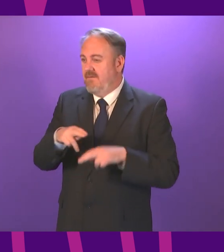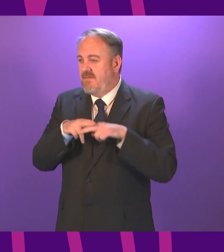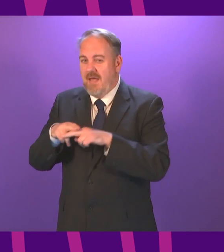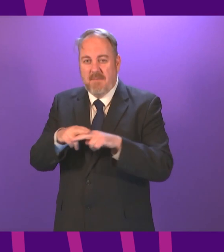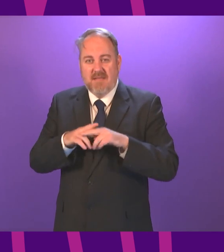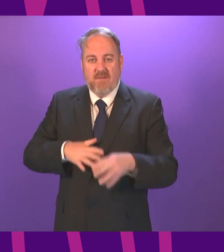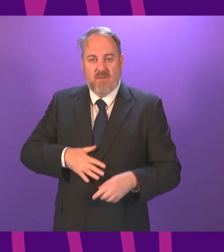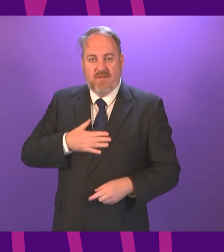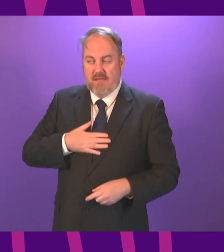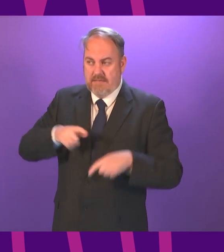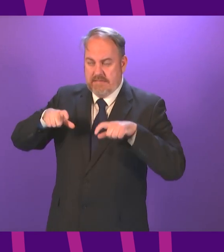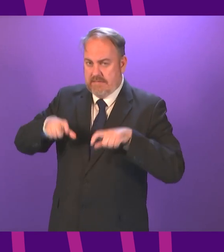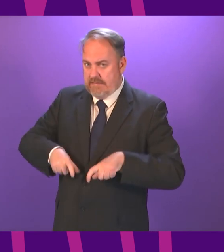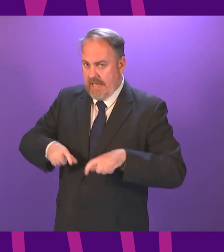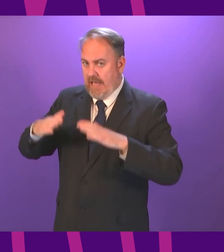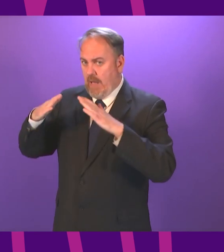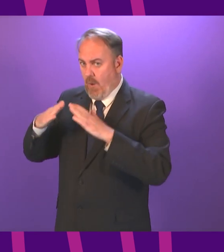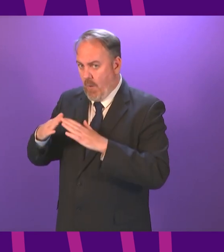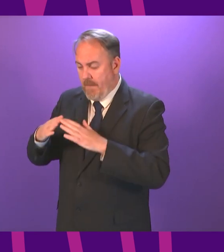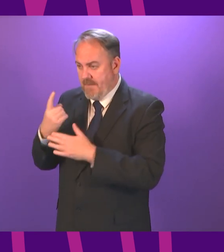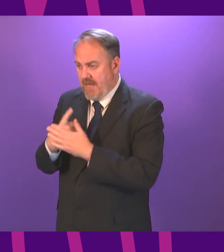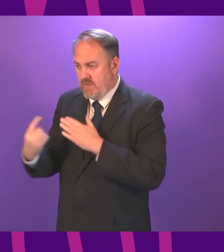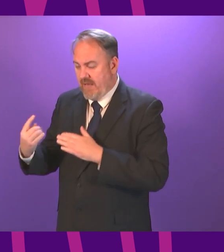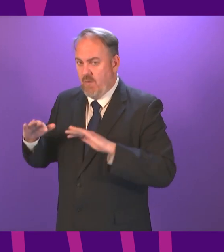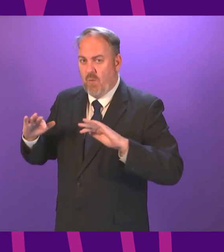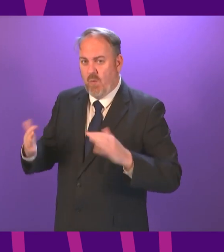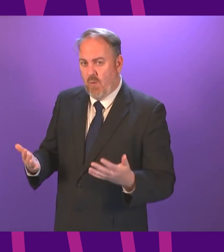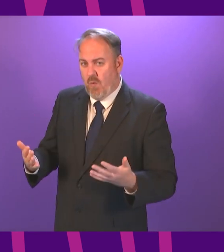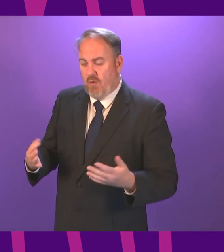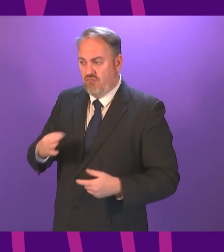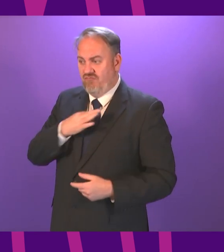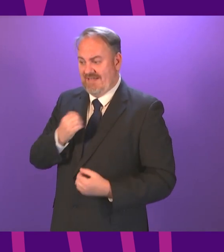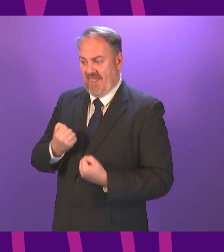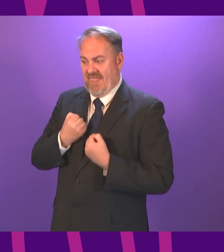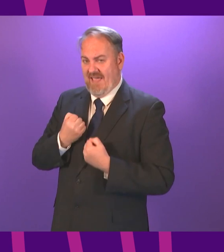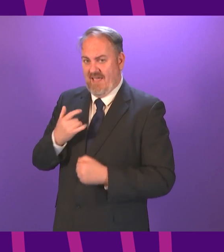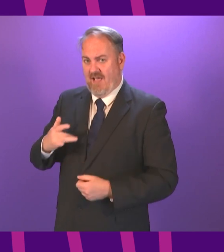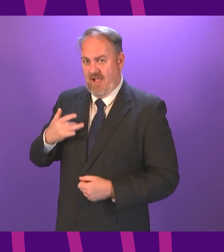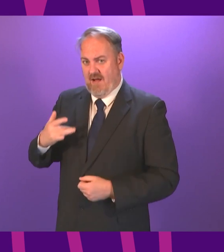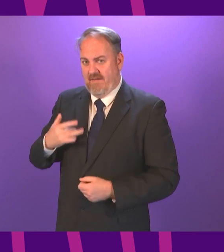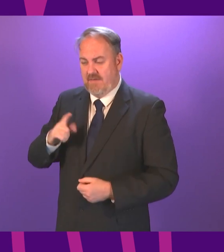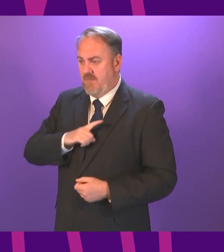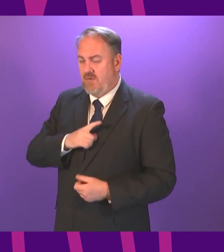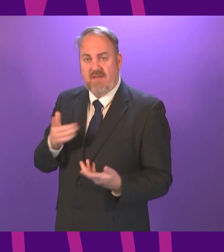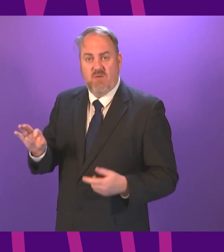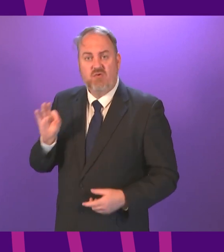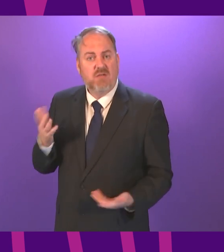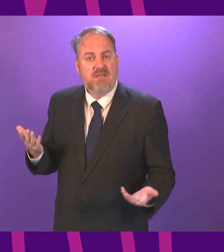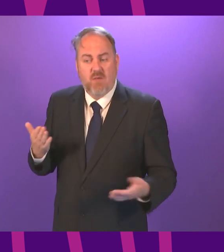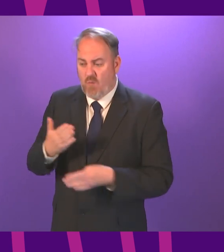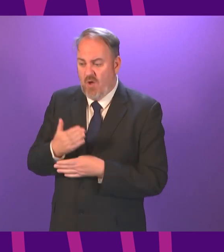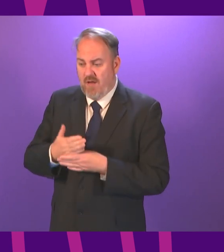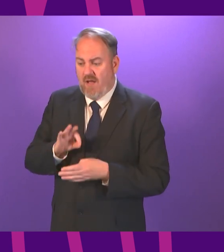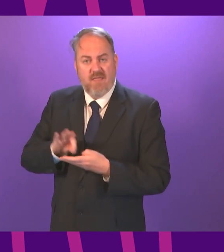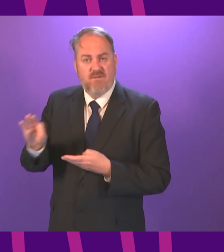make about whether they stay at home and self-isolate or they risk other people's lives, risk their own lives and their family's lives, because they've got no choice but to go out and